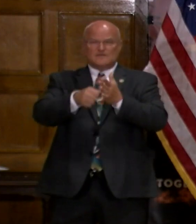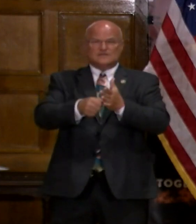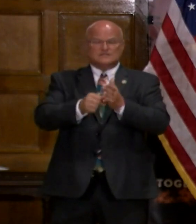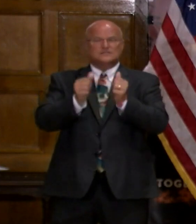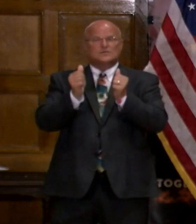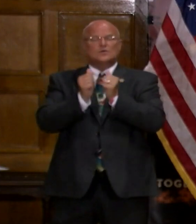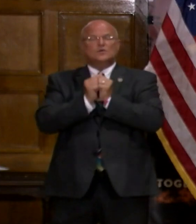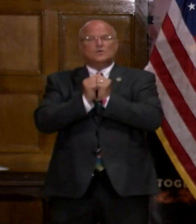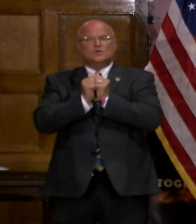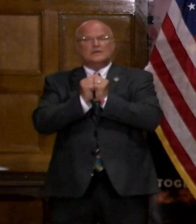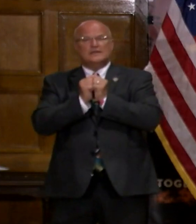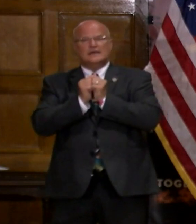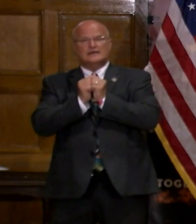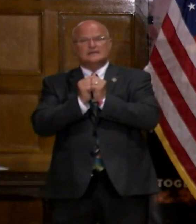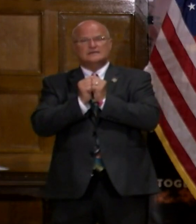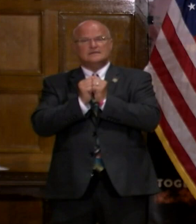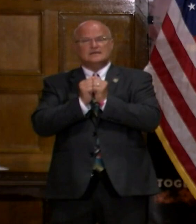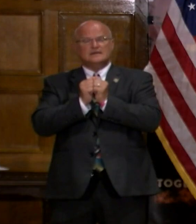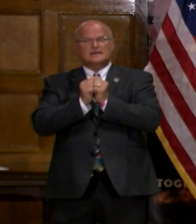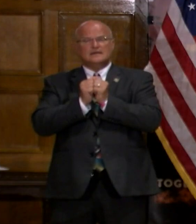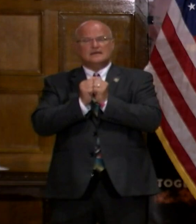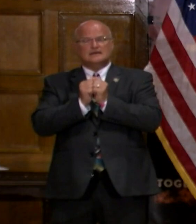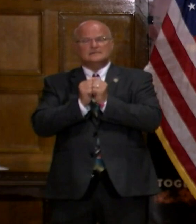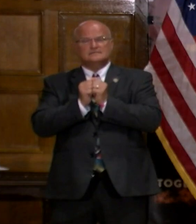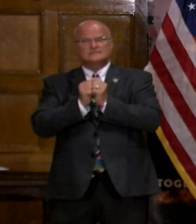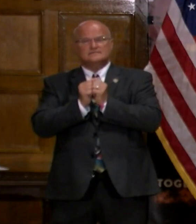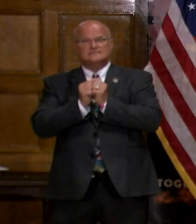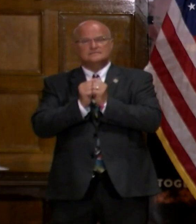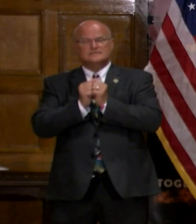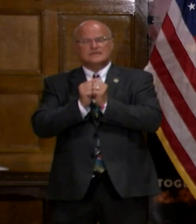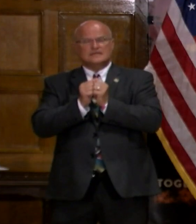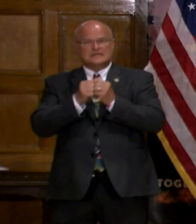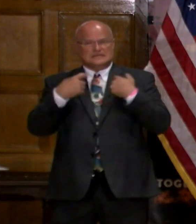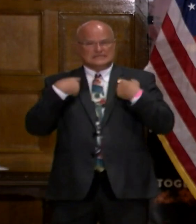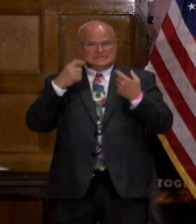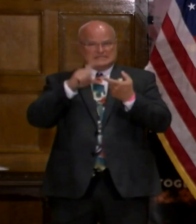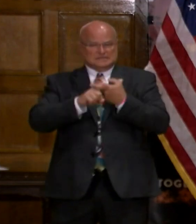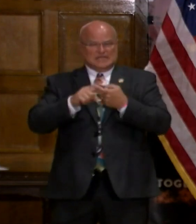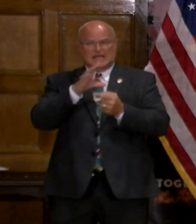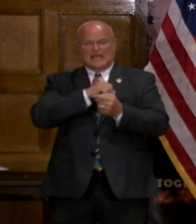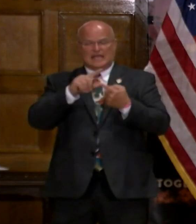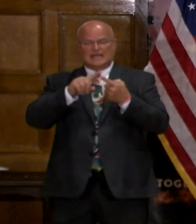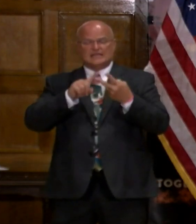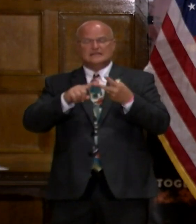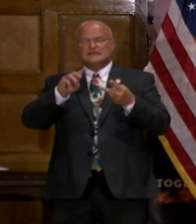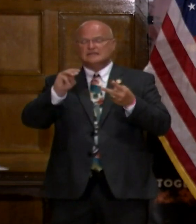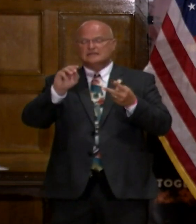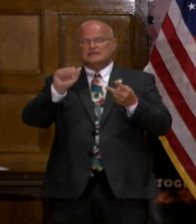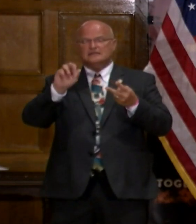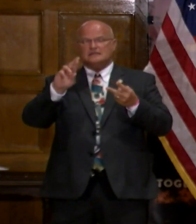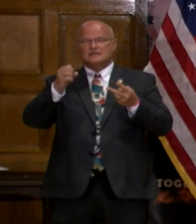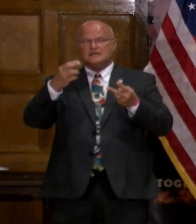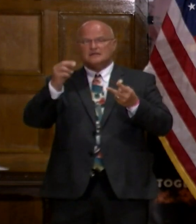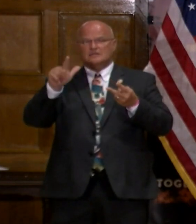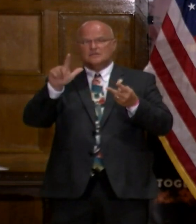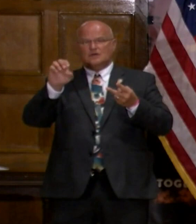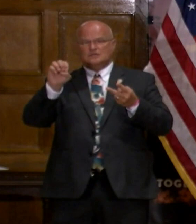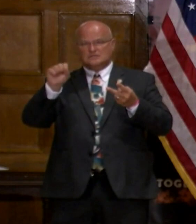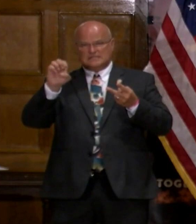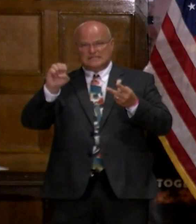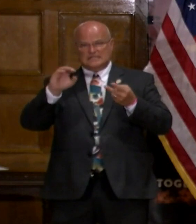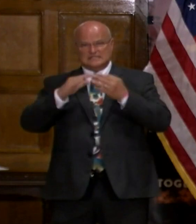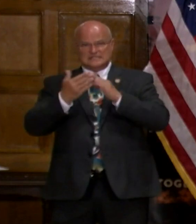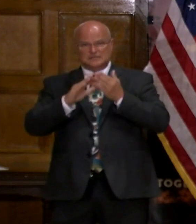on the Latinx and the Marshallese populations there in northwest